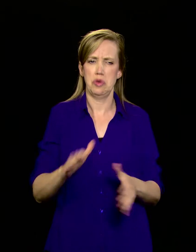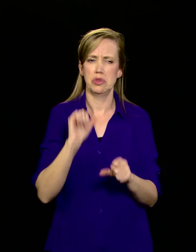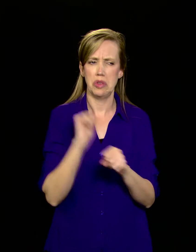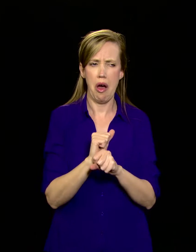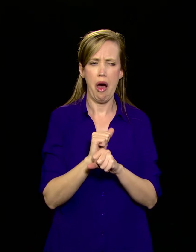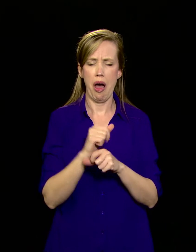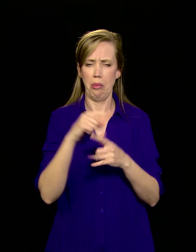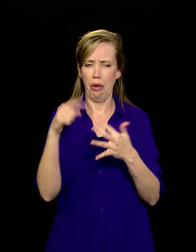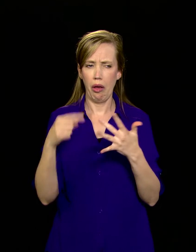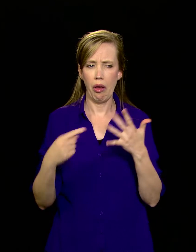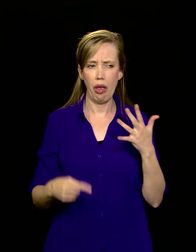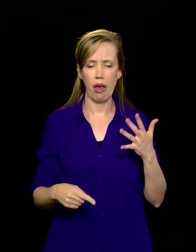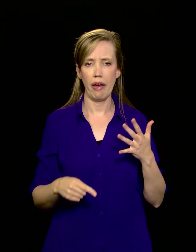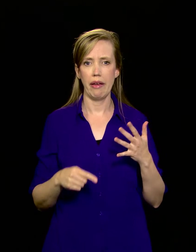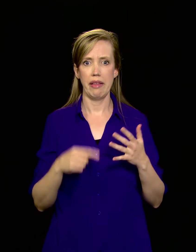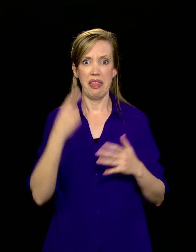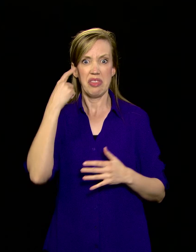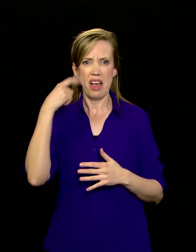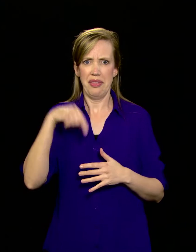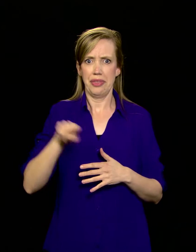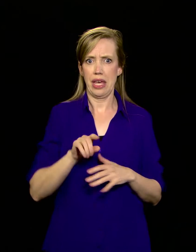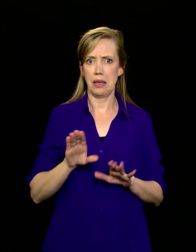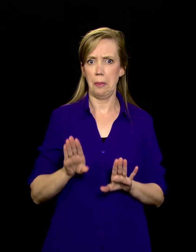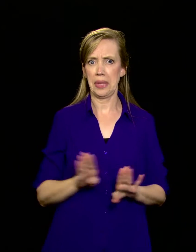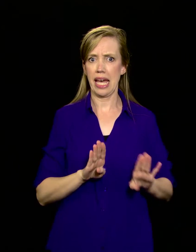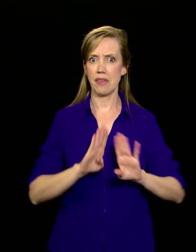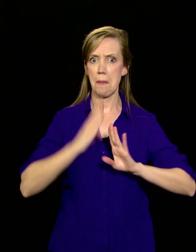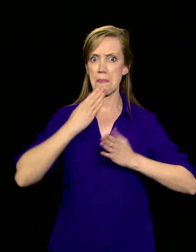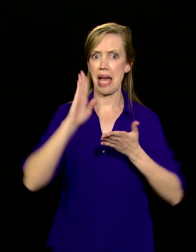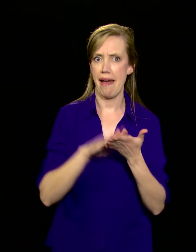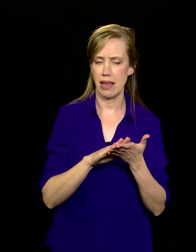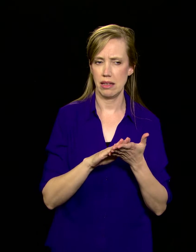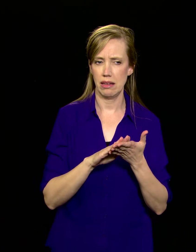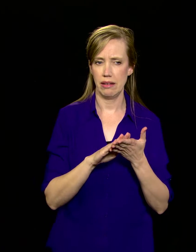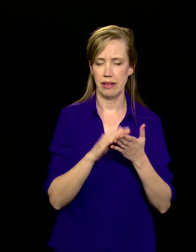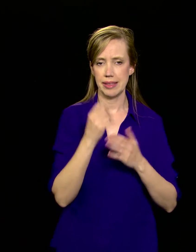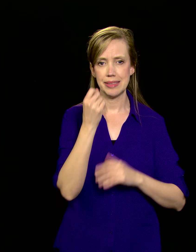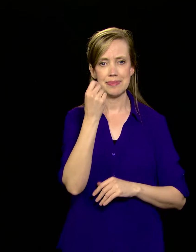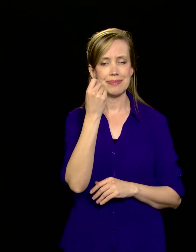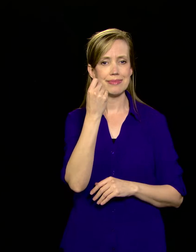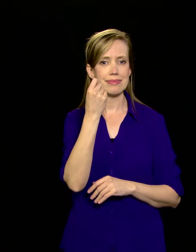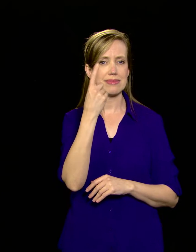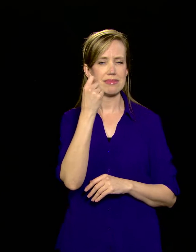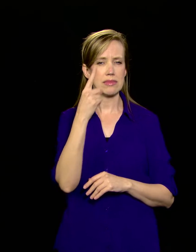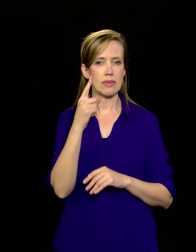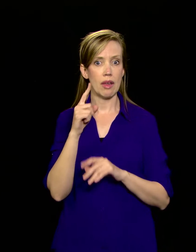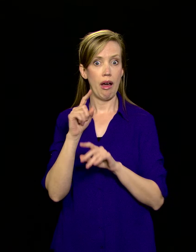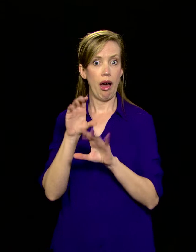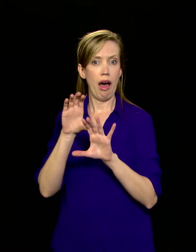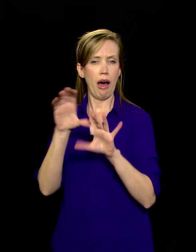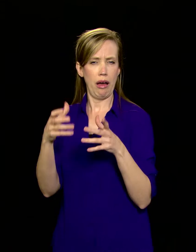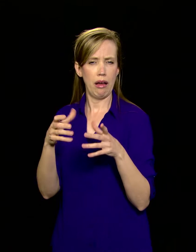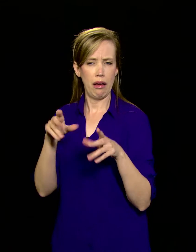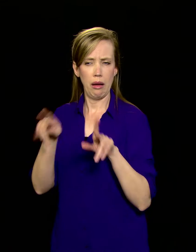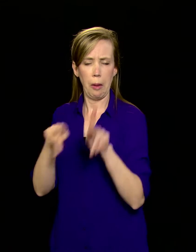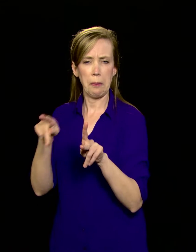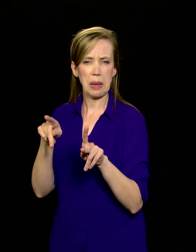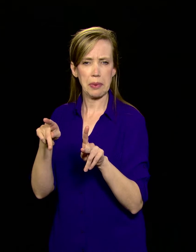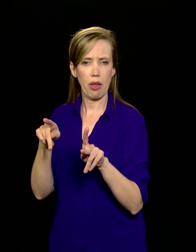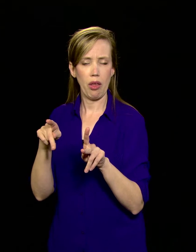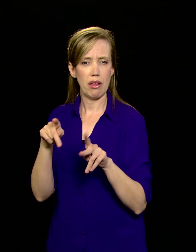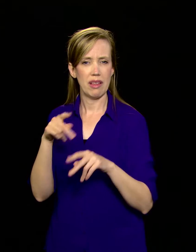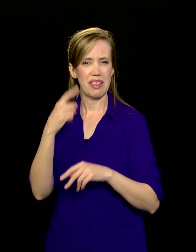deserved. These people, was believed, had acted badly. Society has a bipolar relationship with immorality. A